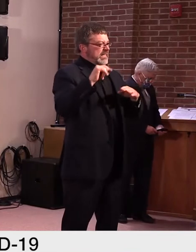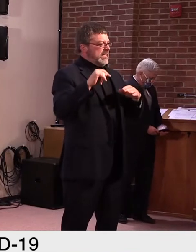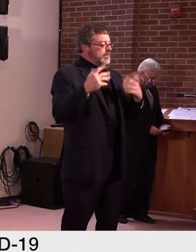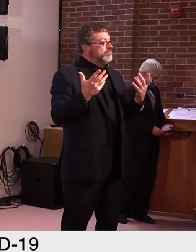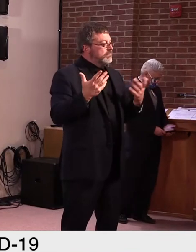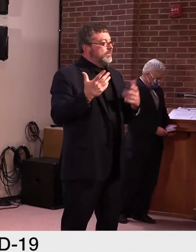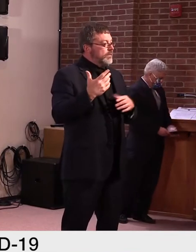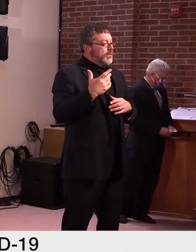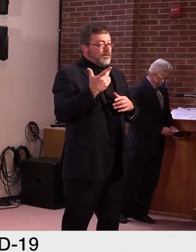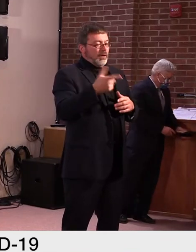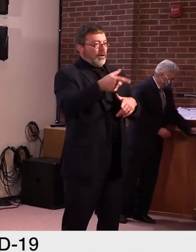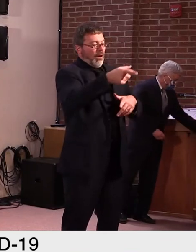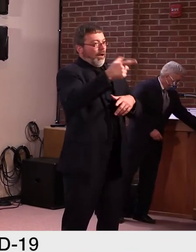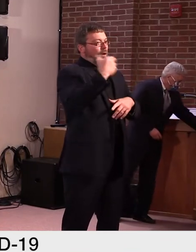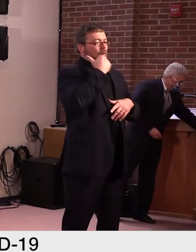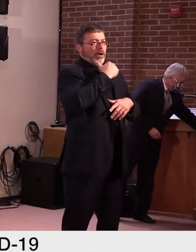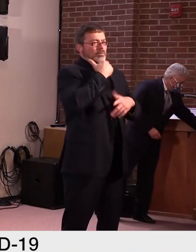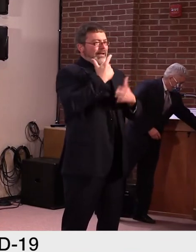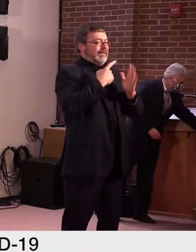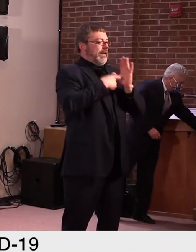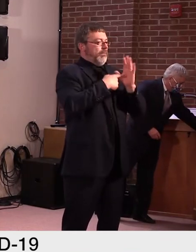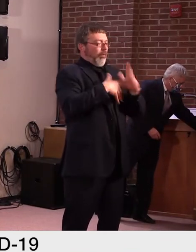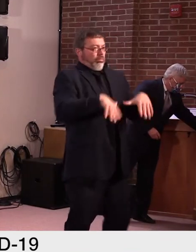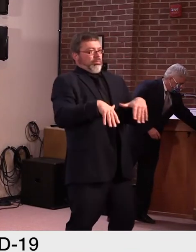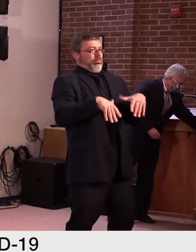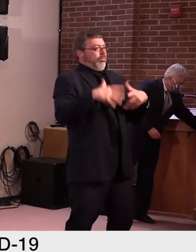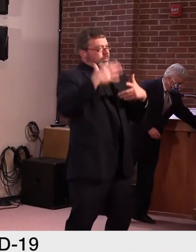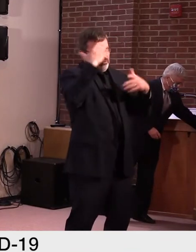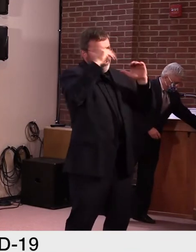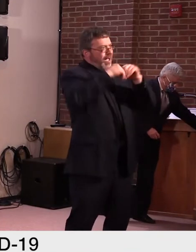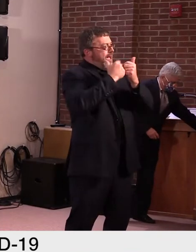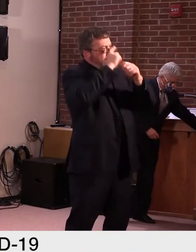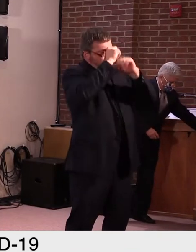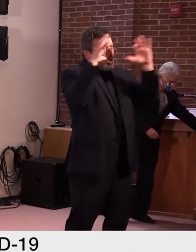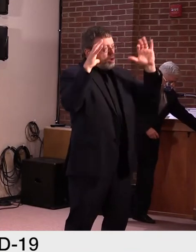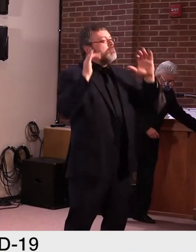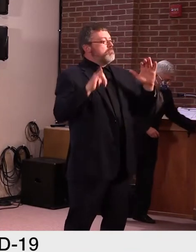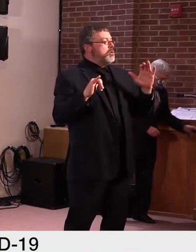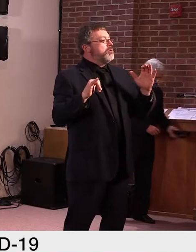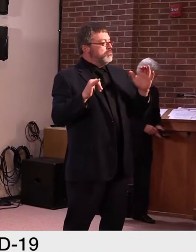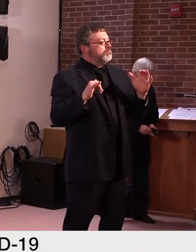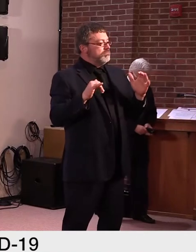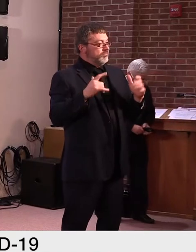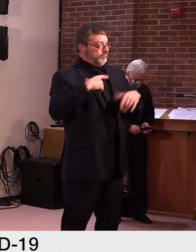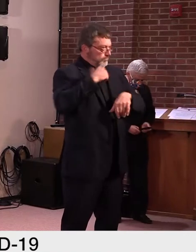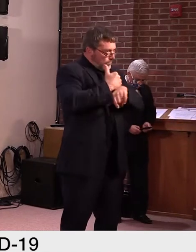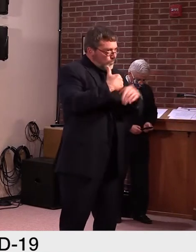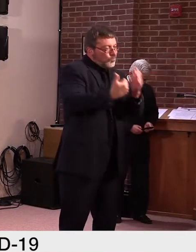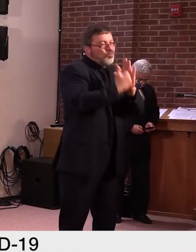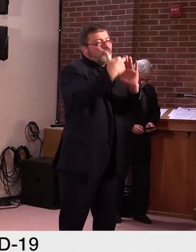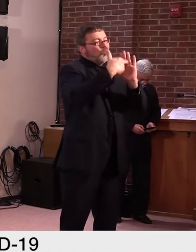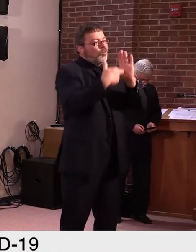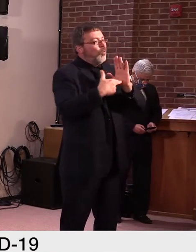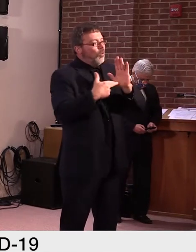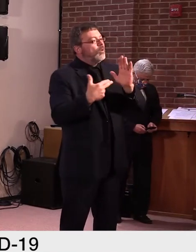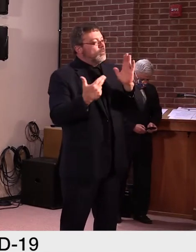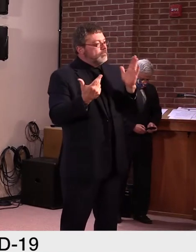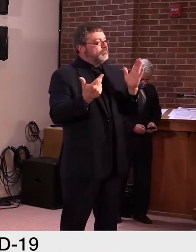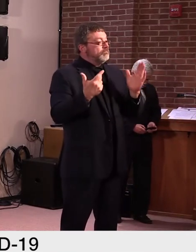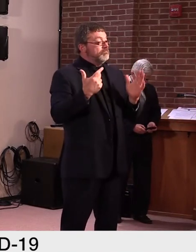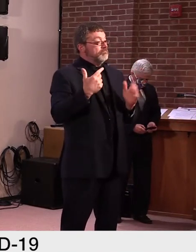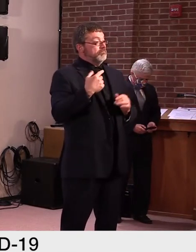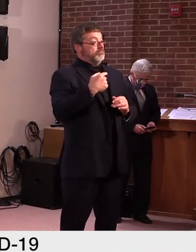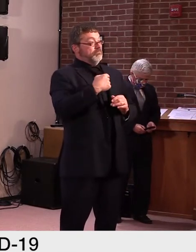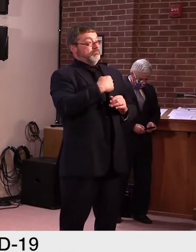right now and what our current guidance provides and, and requires them to do. So, it's a group of folks, um, who responded to an